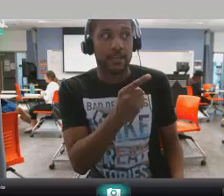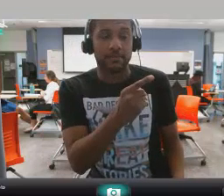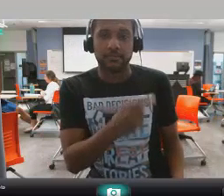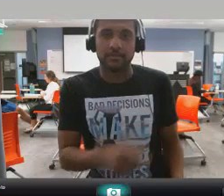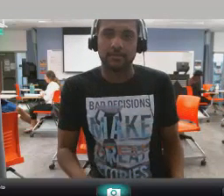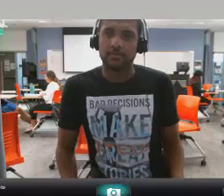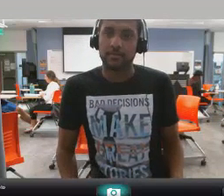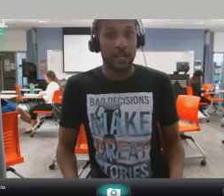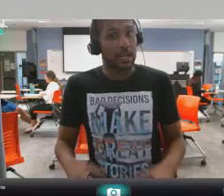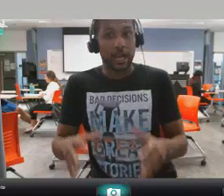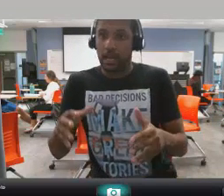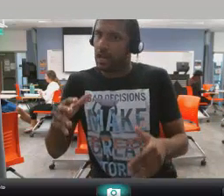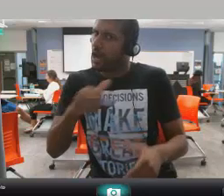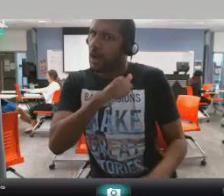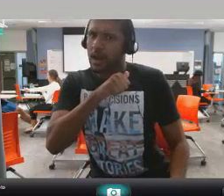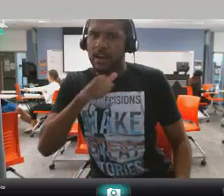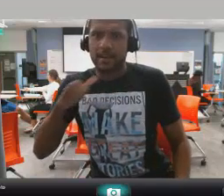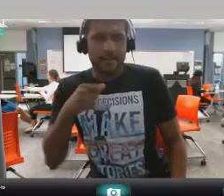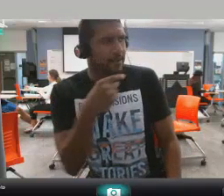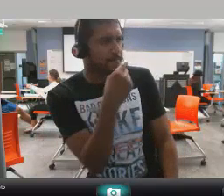And I will slit that bitch's throat to do it.